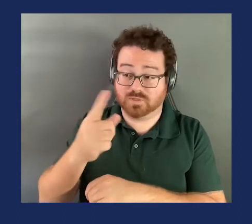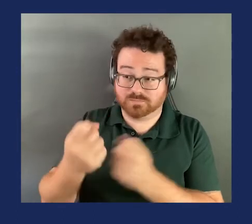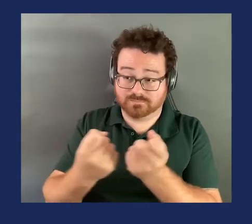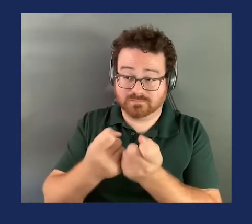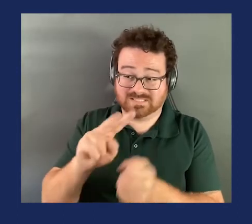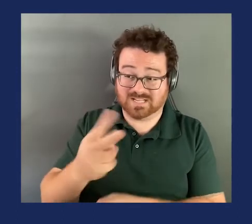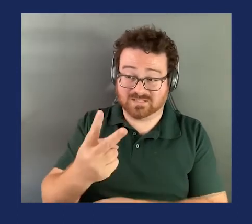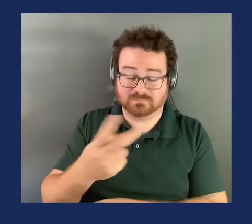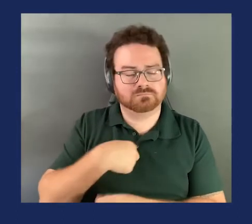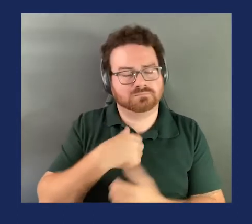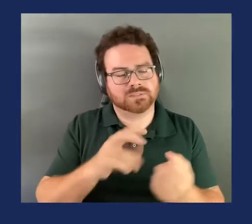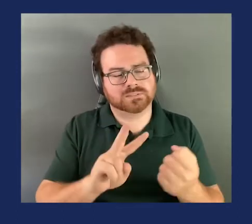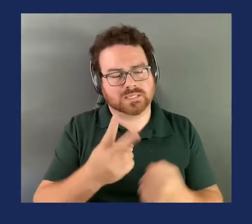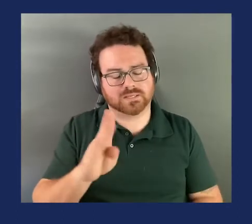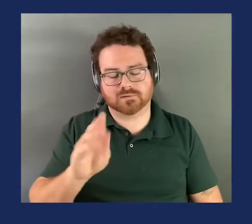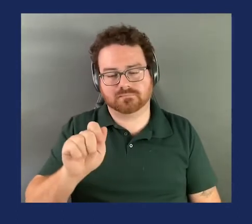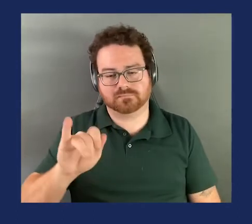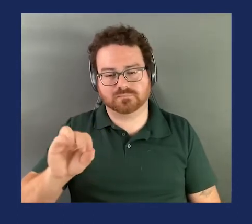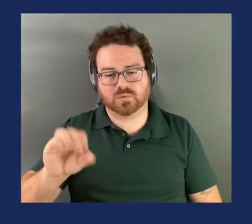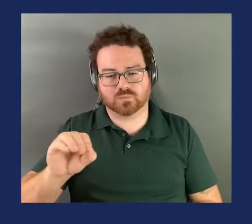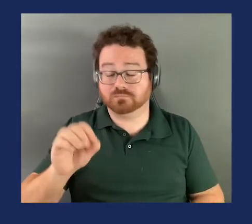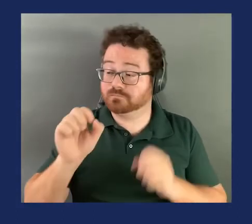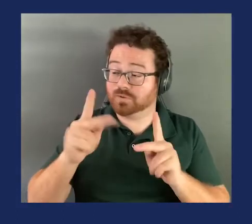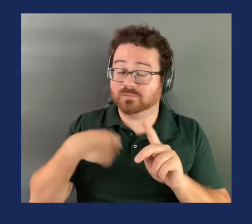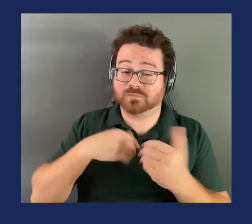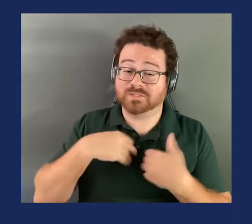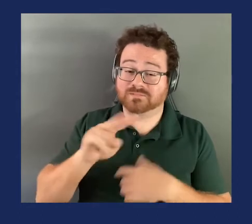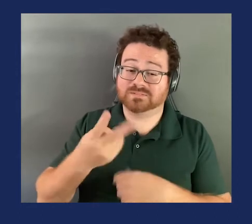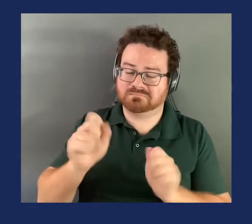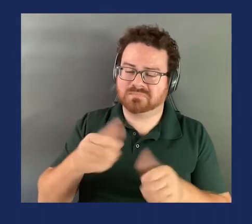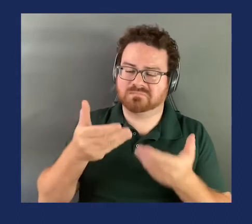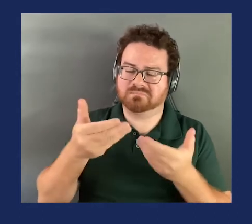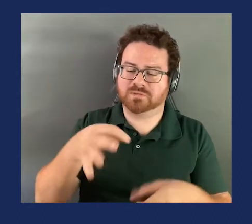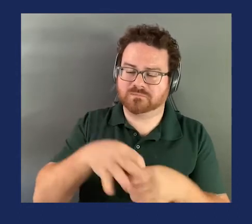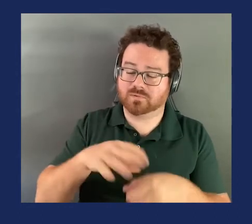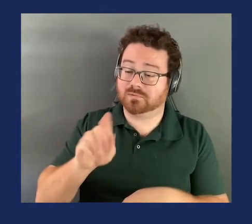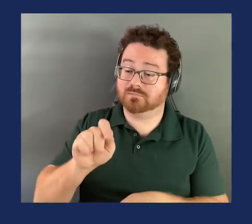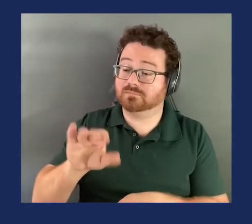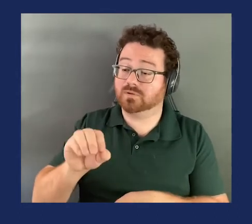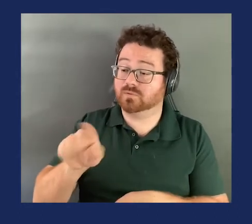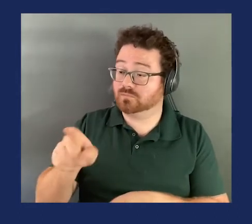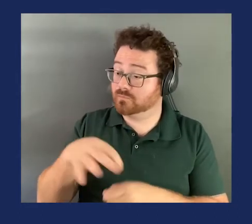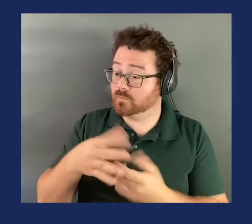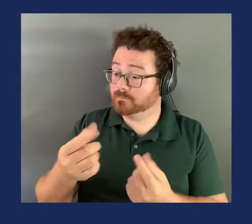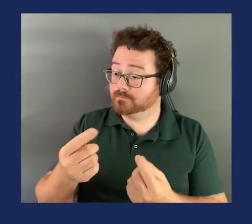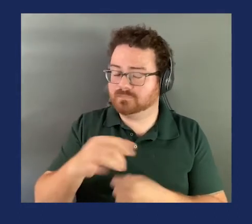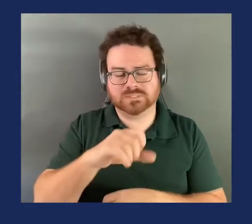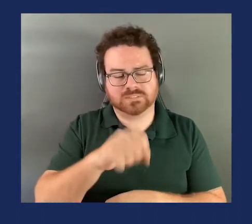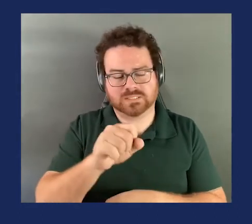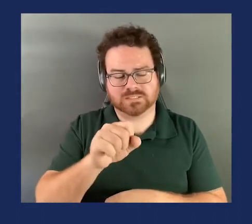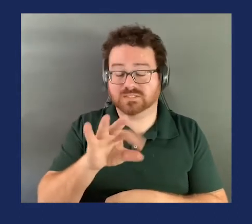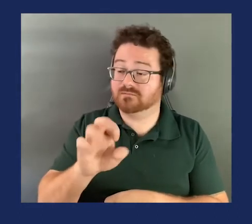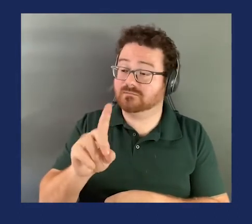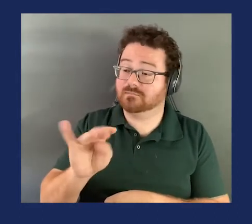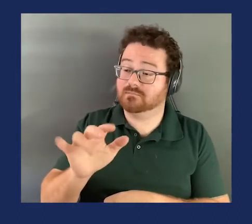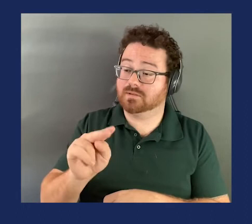have a second, can move to a vote. Commissioner Bianco, how do you vote? I vote yes. Commissioner Feldman, how do you vote? I vote